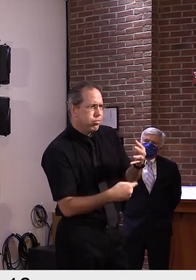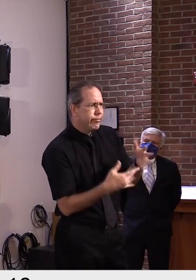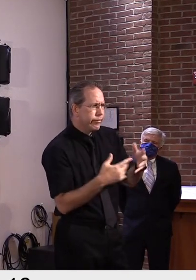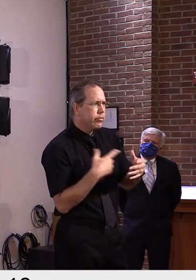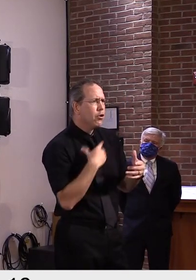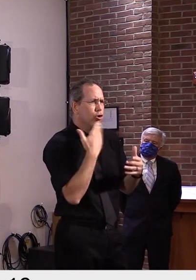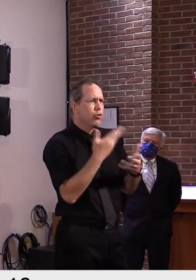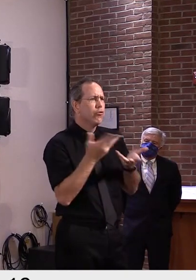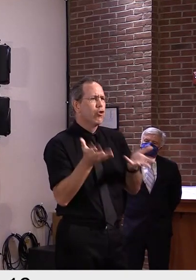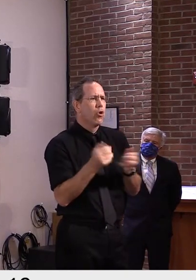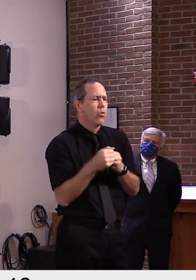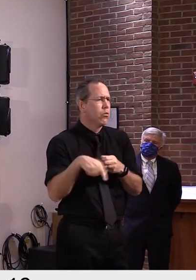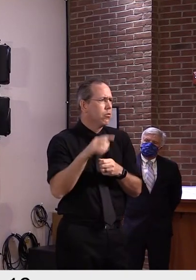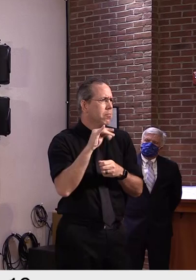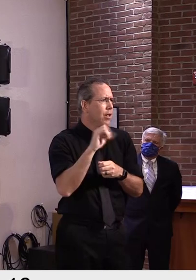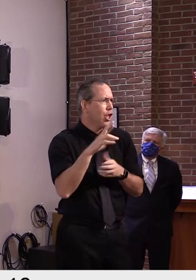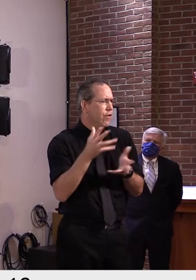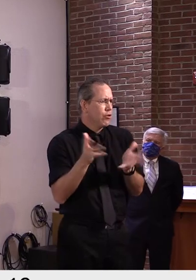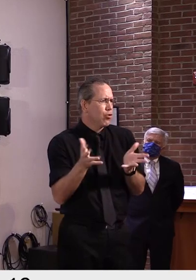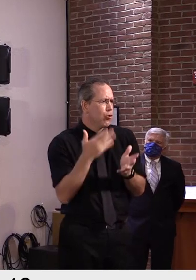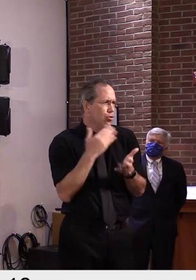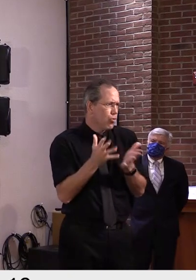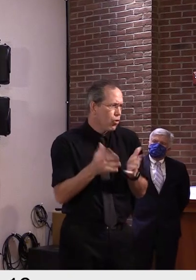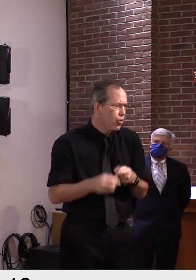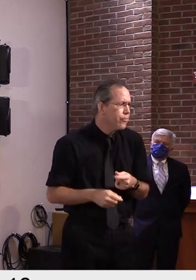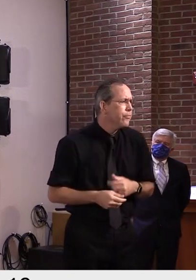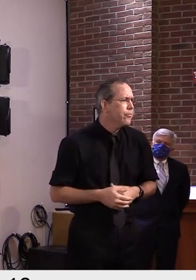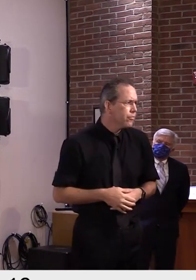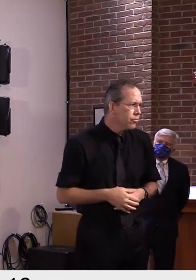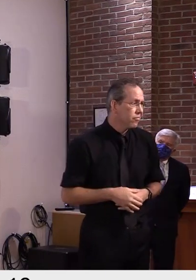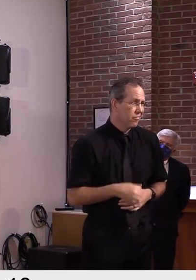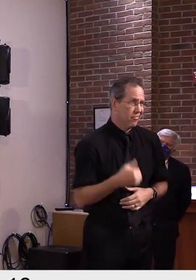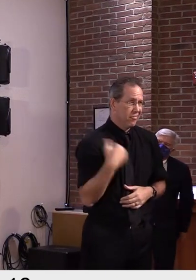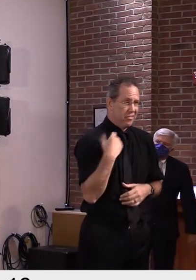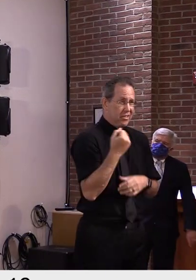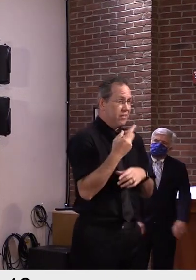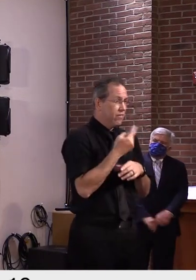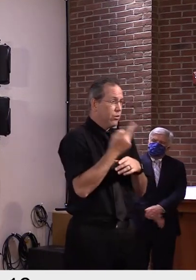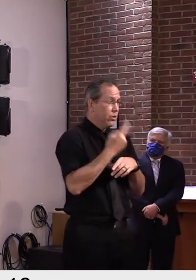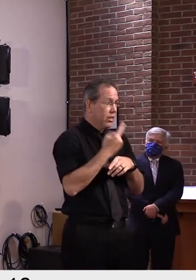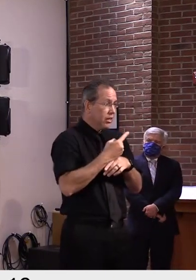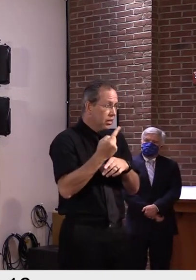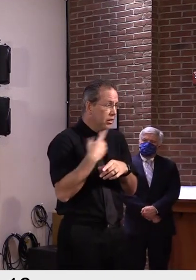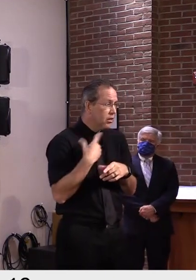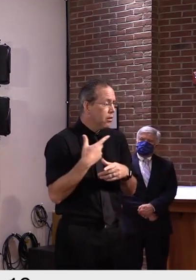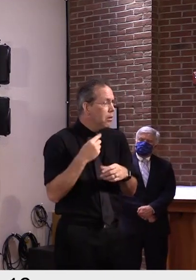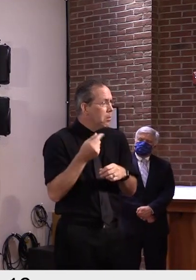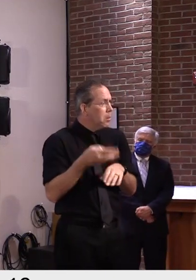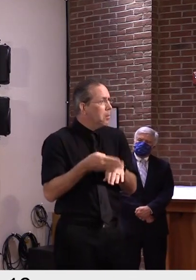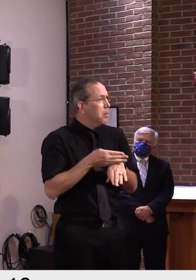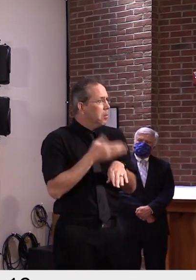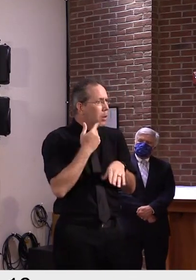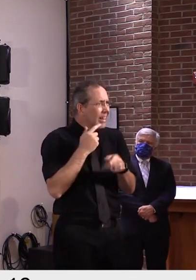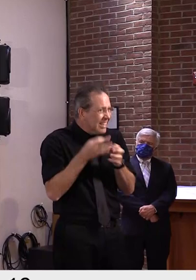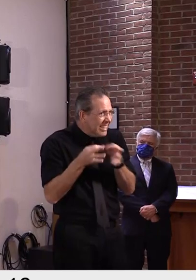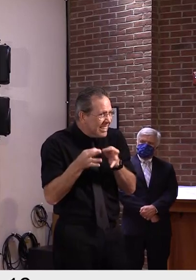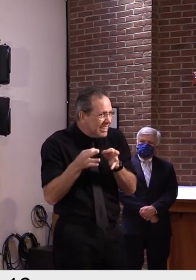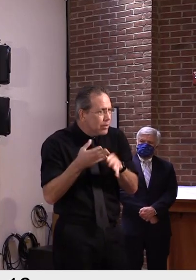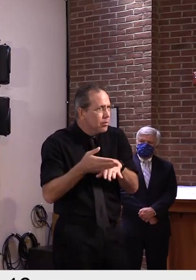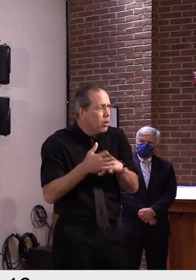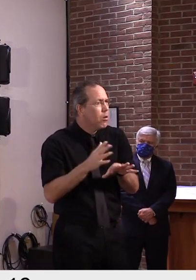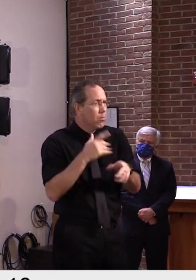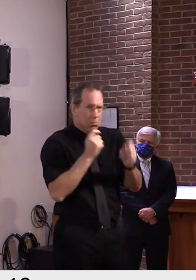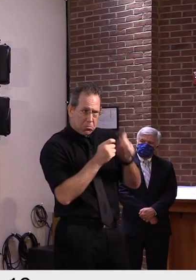I think that things have even in the last few days improved in terms of the level of communication